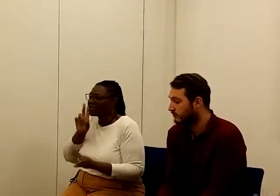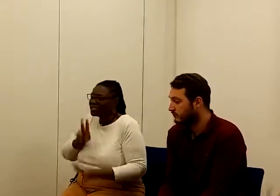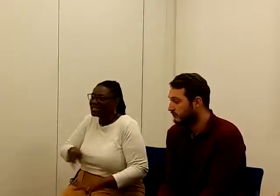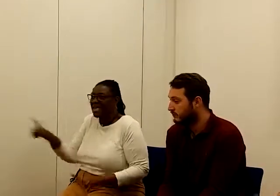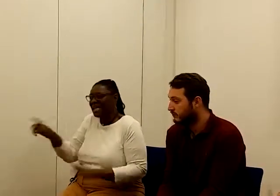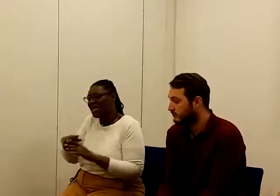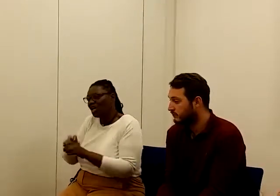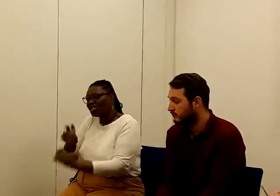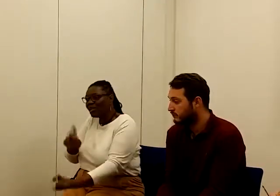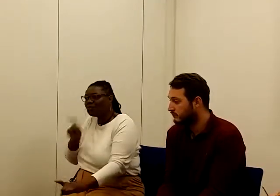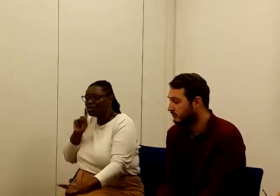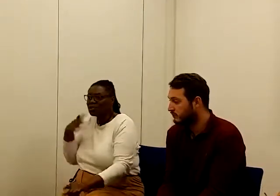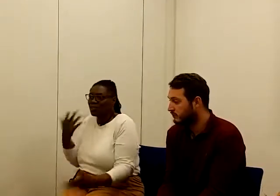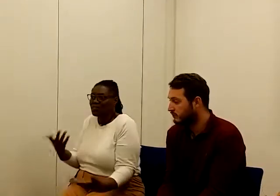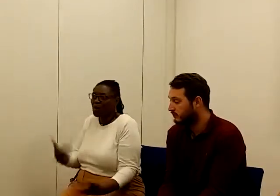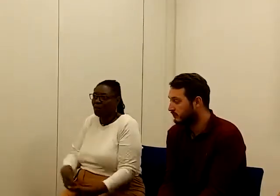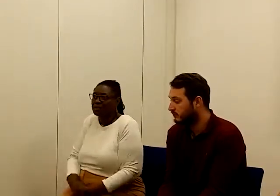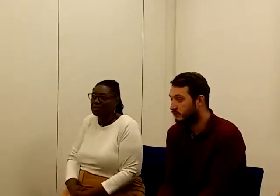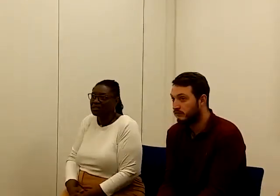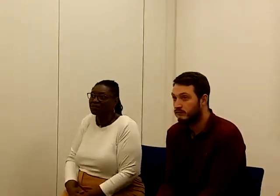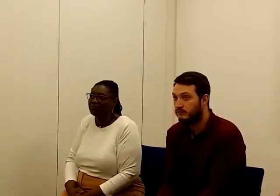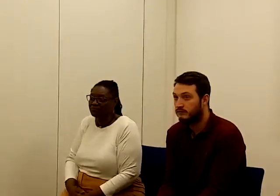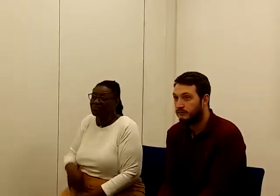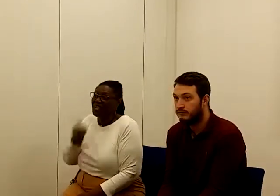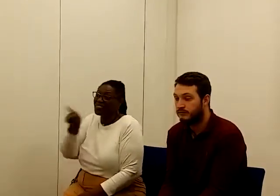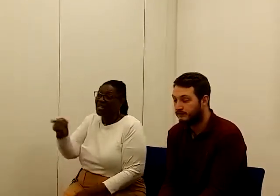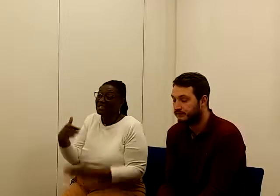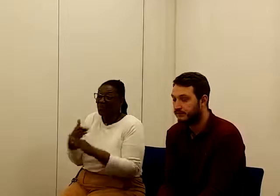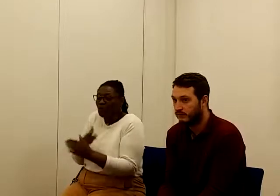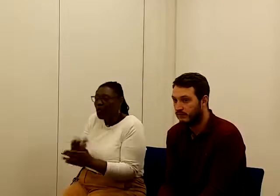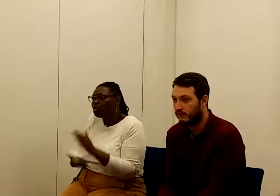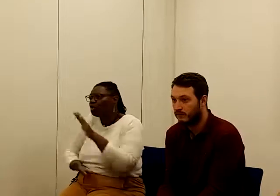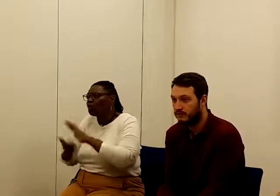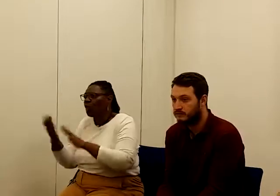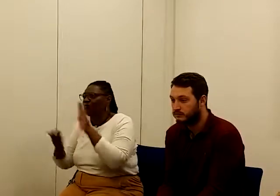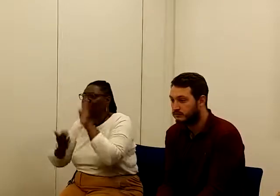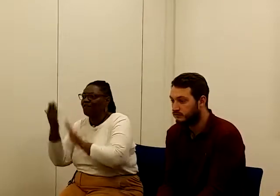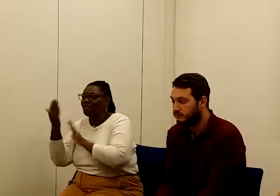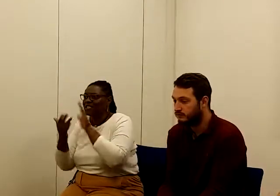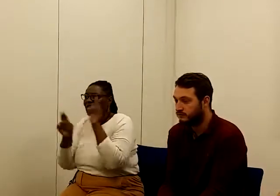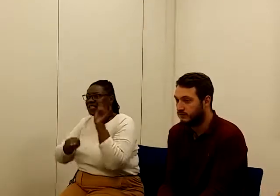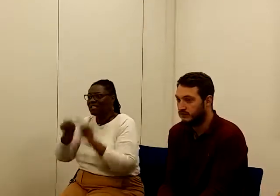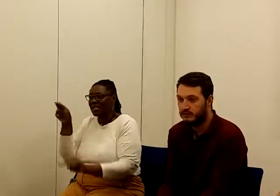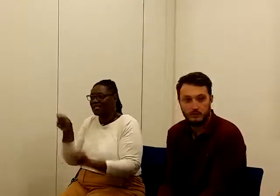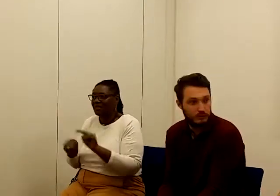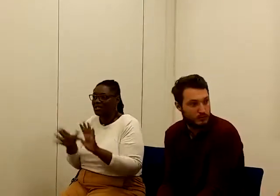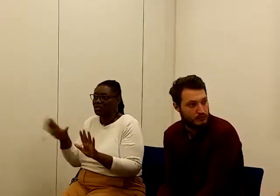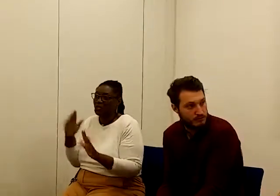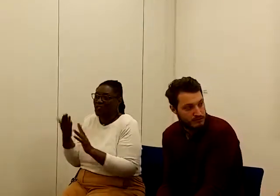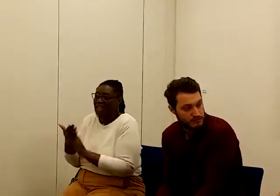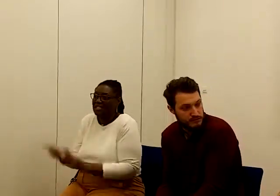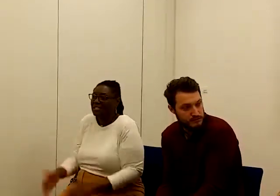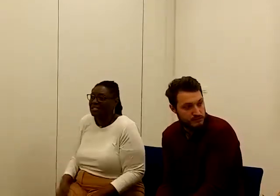exemptions with it at the moment. And that's before you go for a face-to-face assessment with Maximus. Thank you.